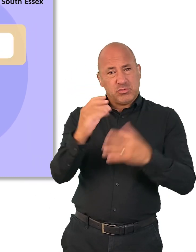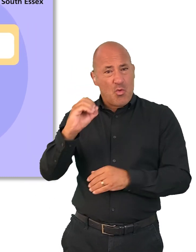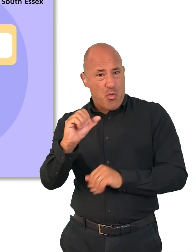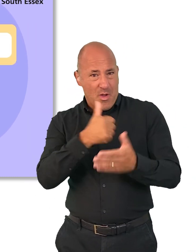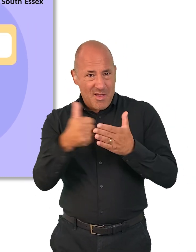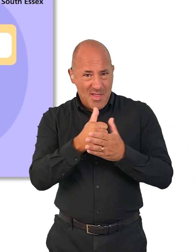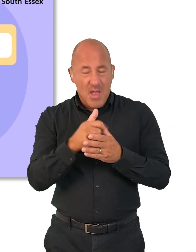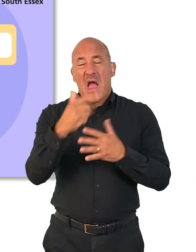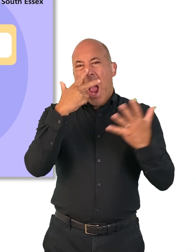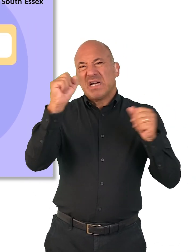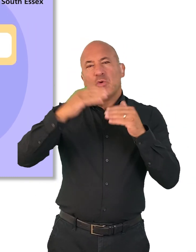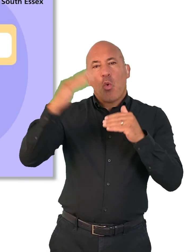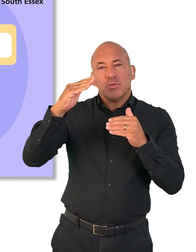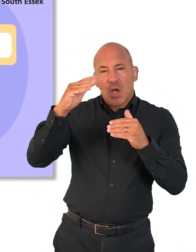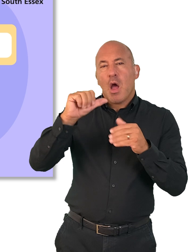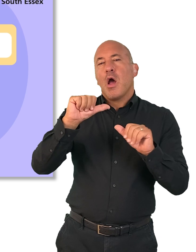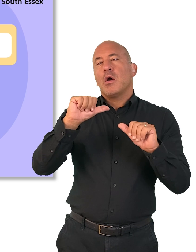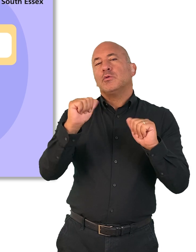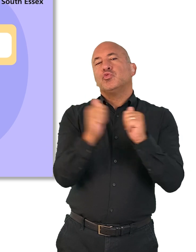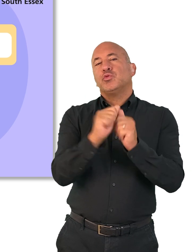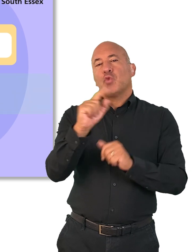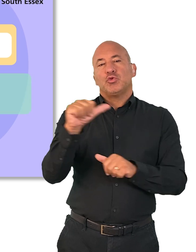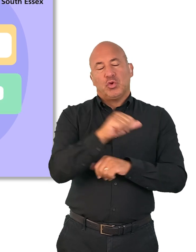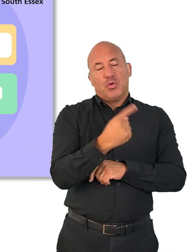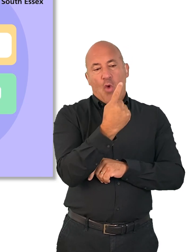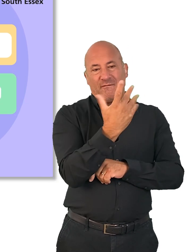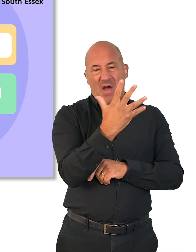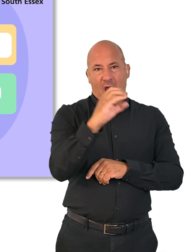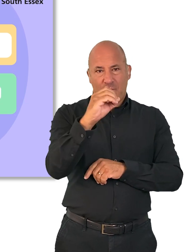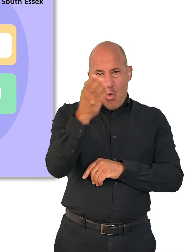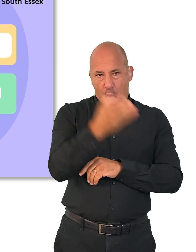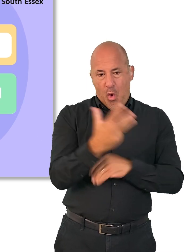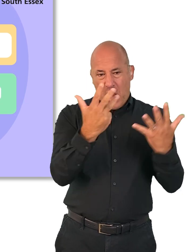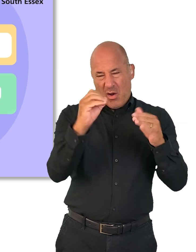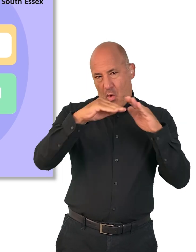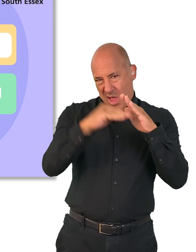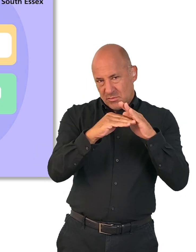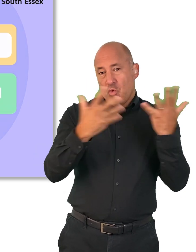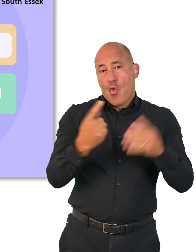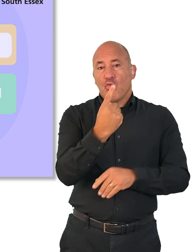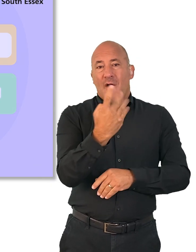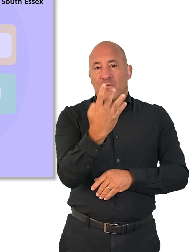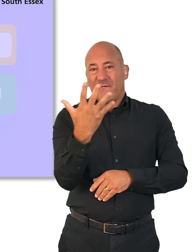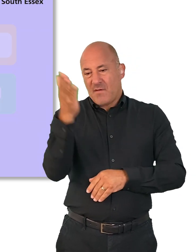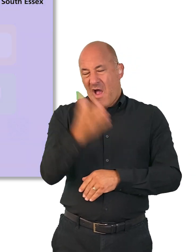80s, the ideal blood pressure is under 150 over 90 or 145 over 85 at home.